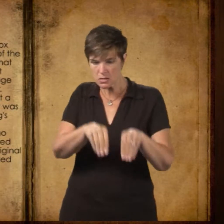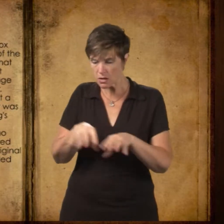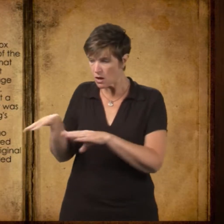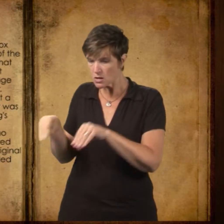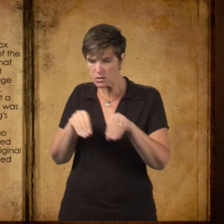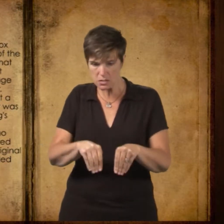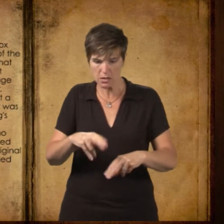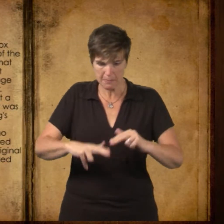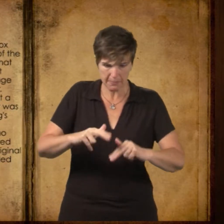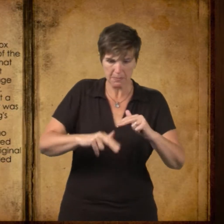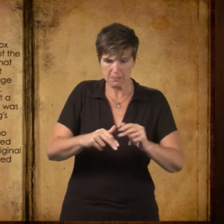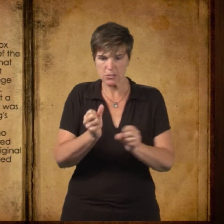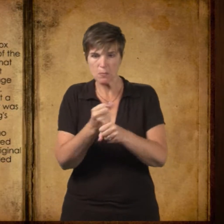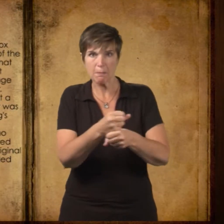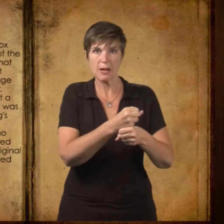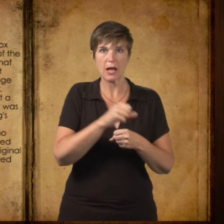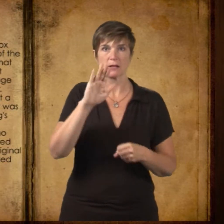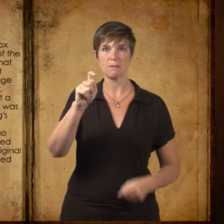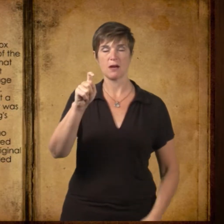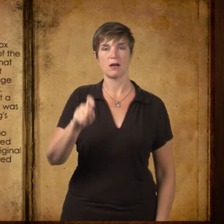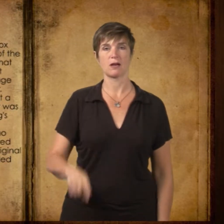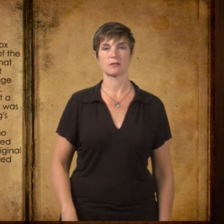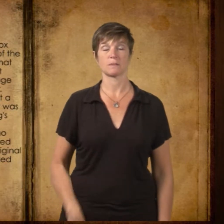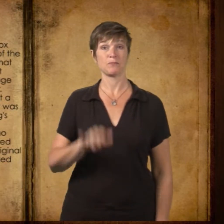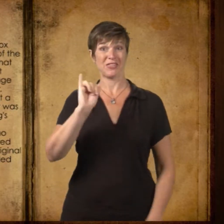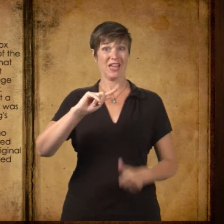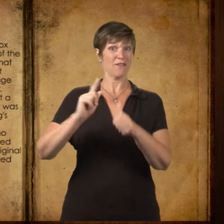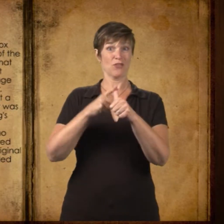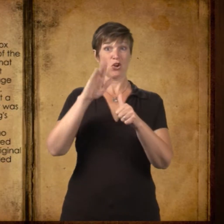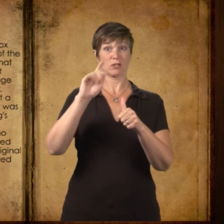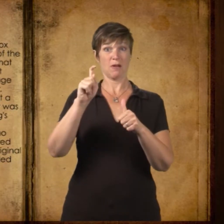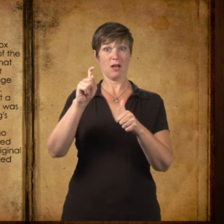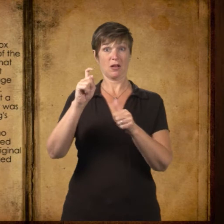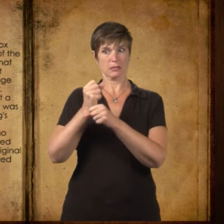with some pieces of the box that had preceded it.